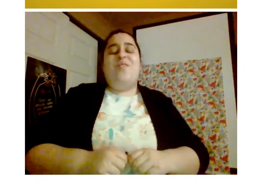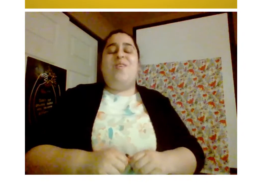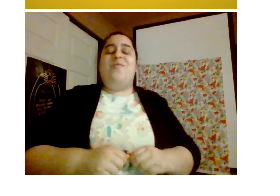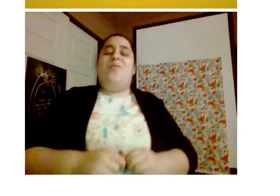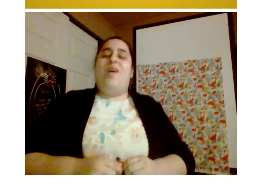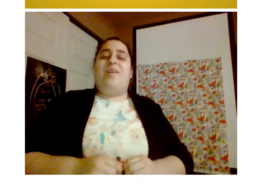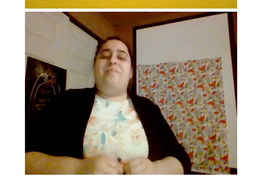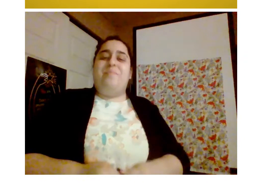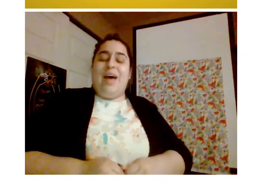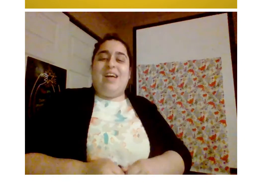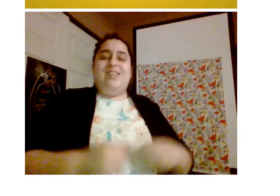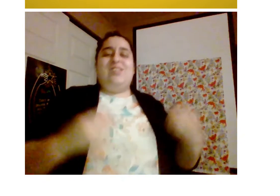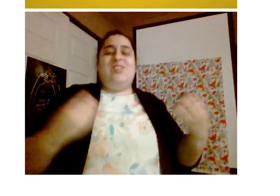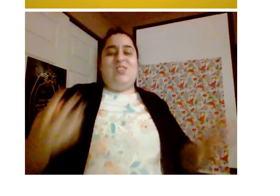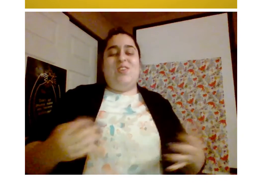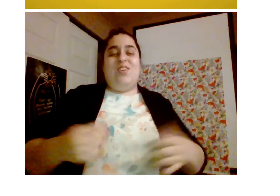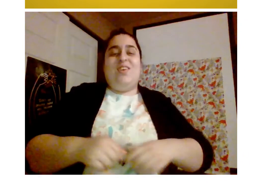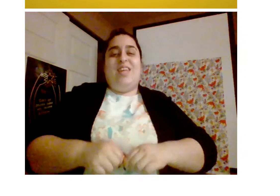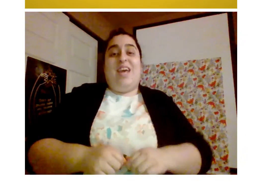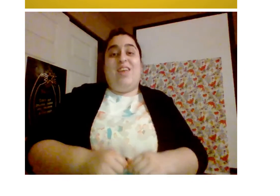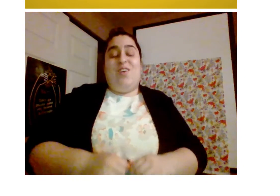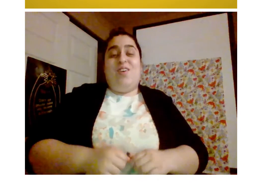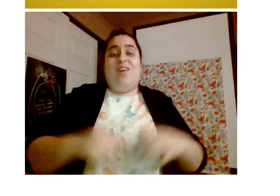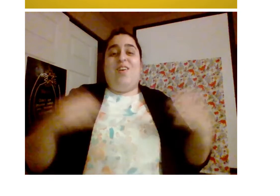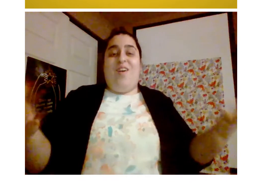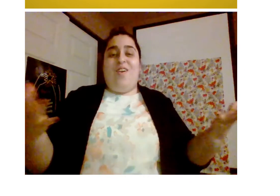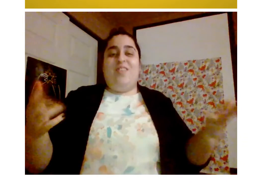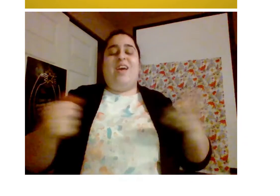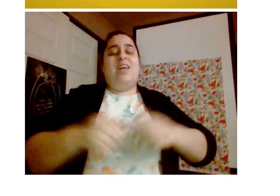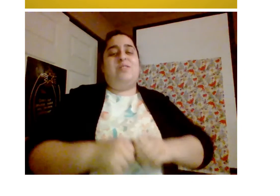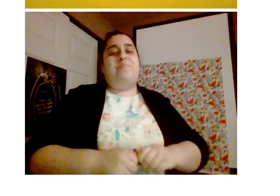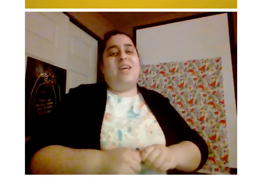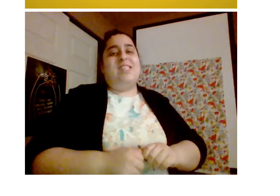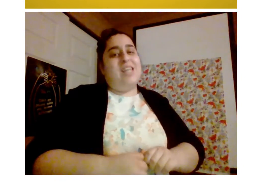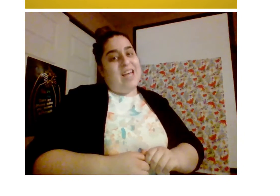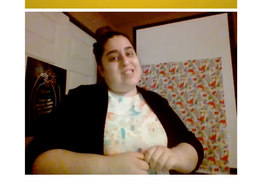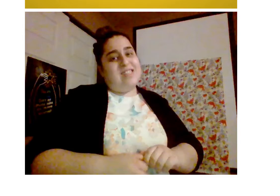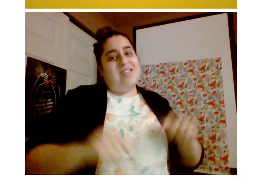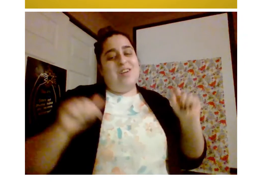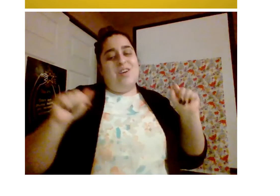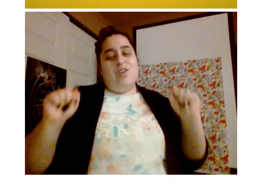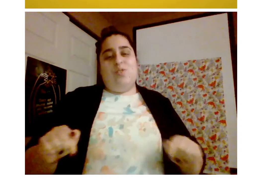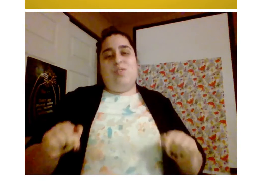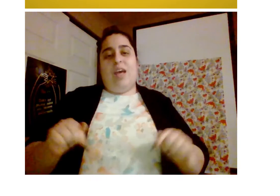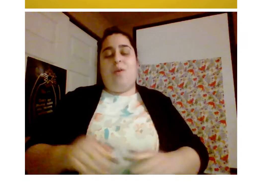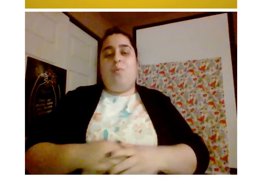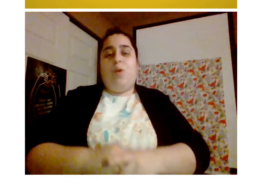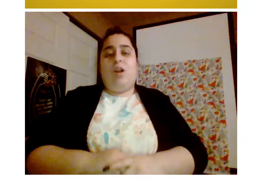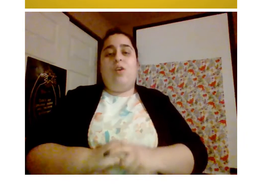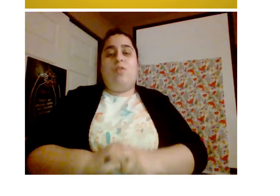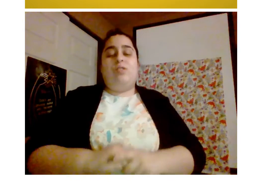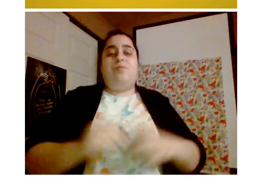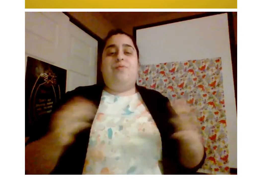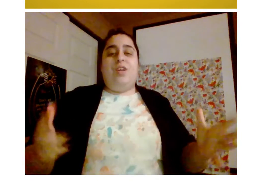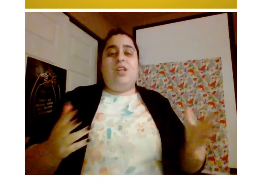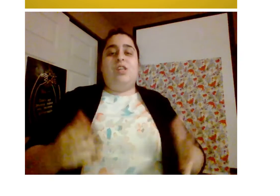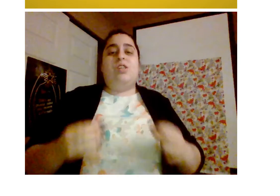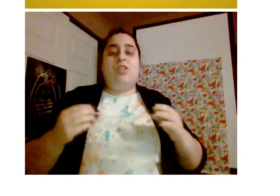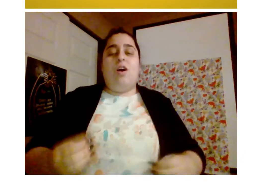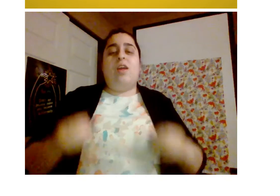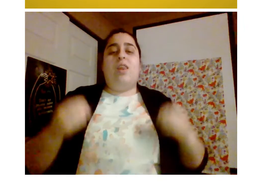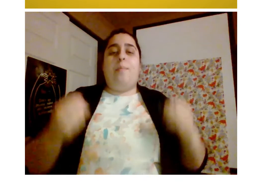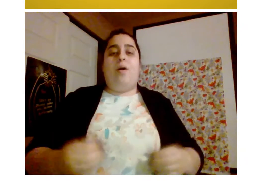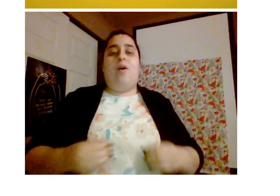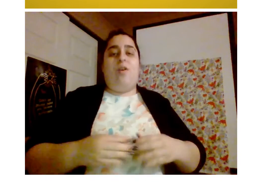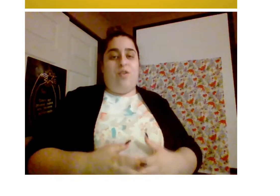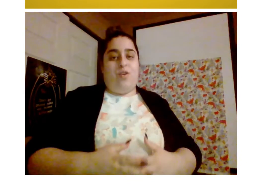Hello everyone, welcome back to another day in your Earth and Space class. Today we are going to finish